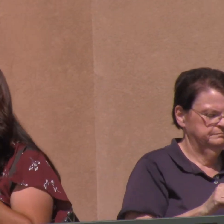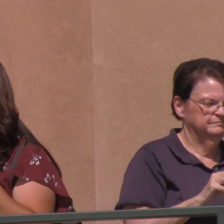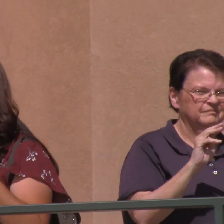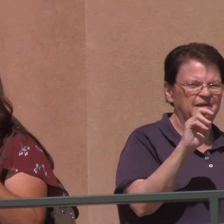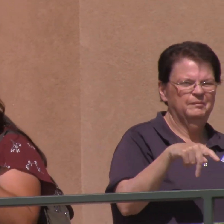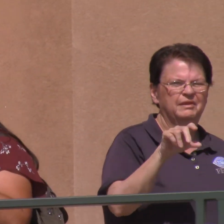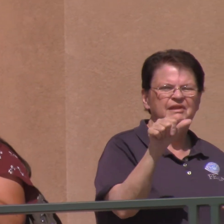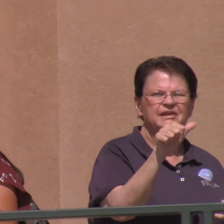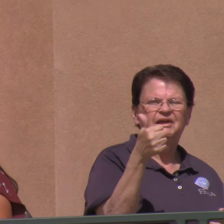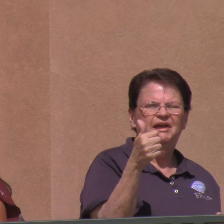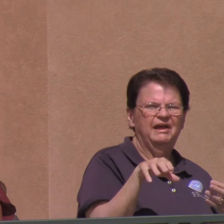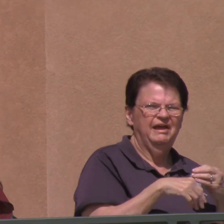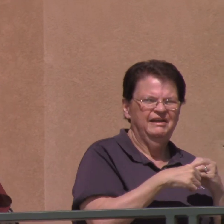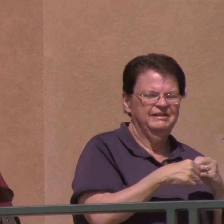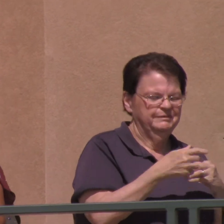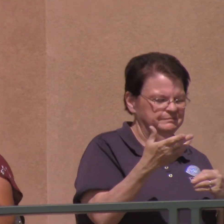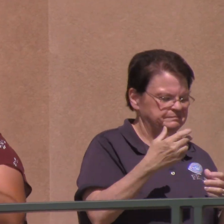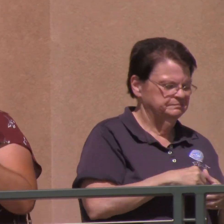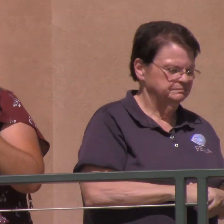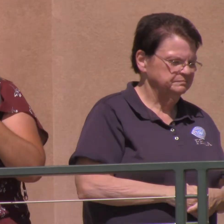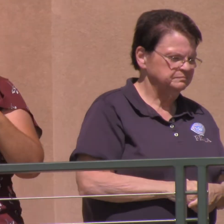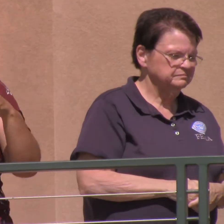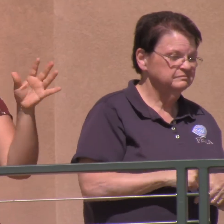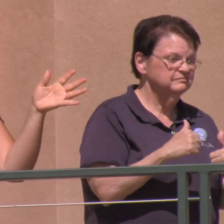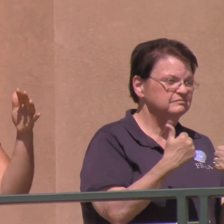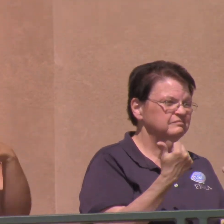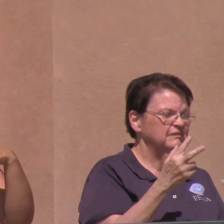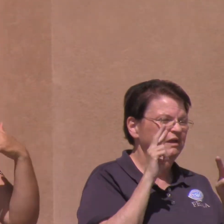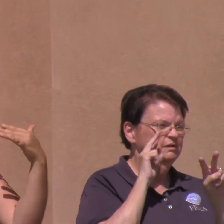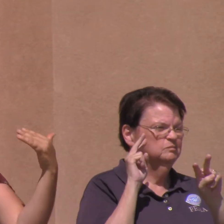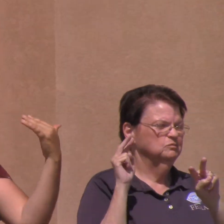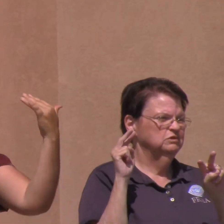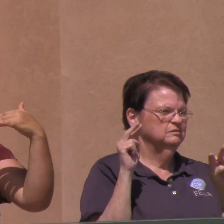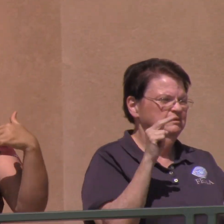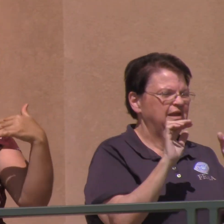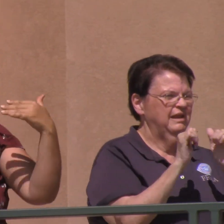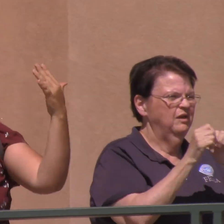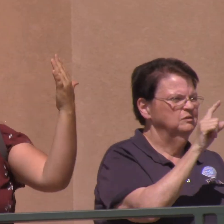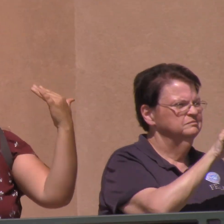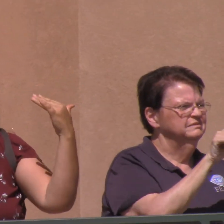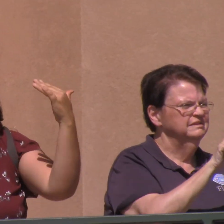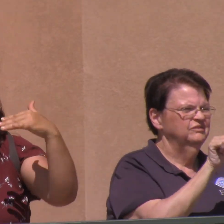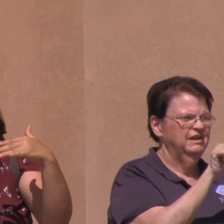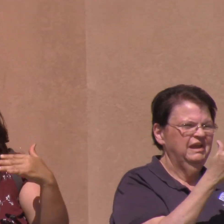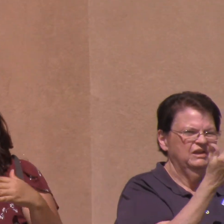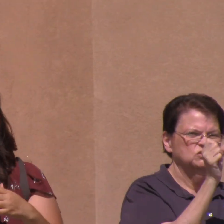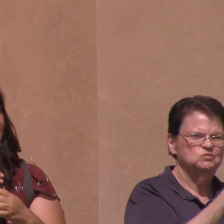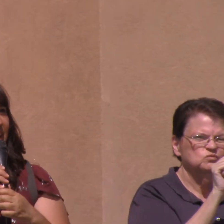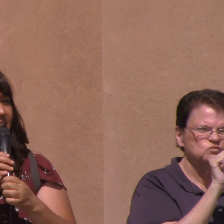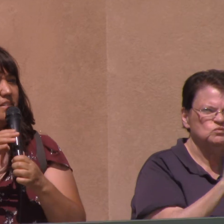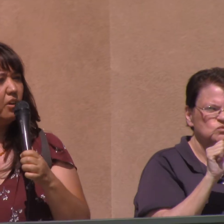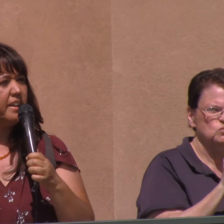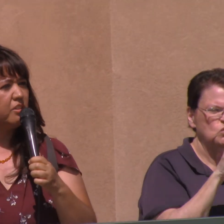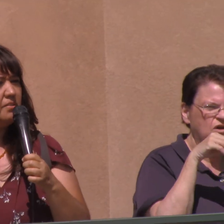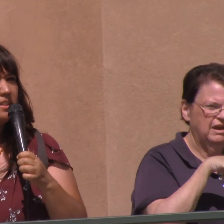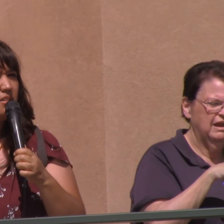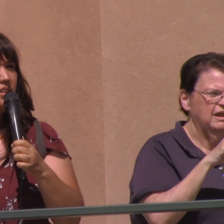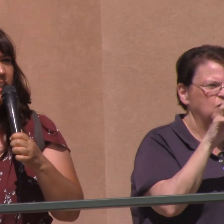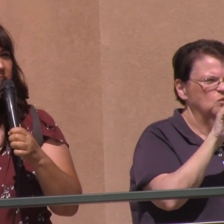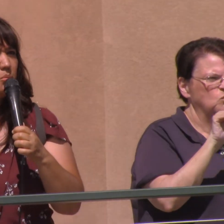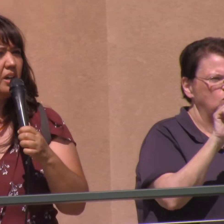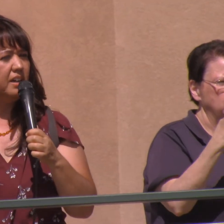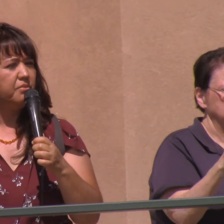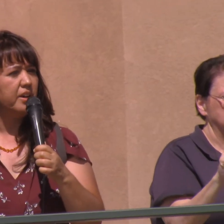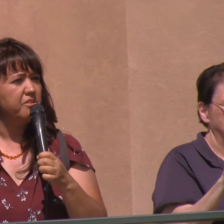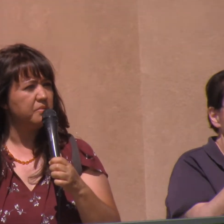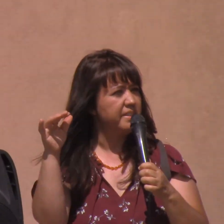The only other thing I was going to say is to provide some perspective on how the different agencies are going to work in the watershed. Forest Service is